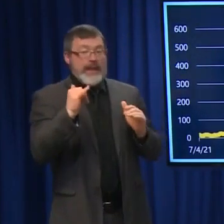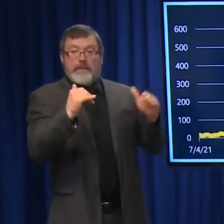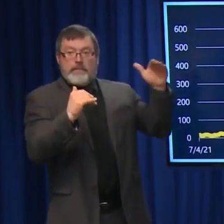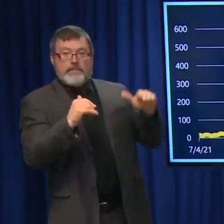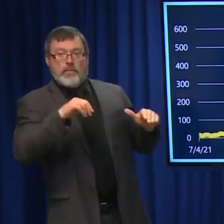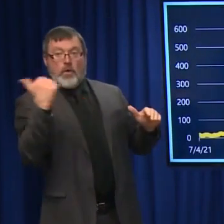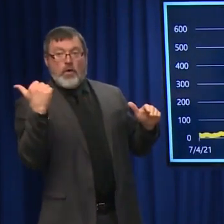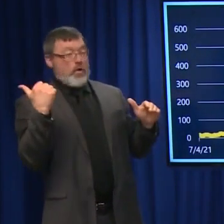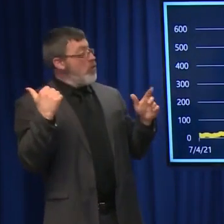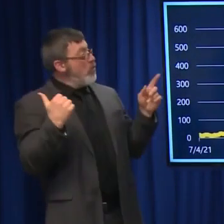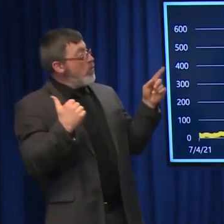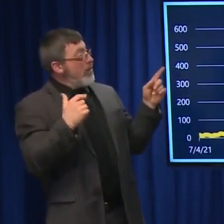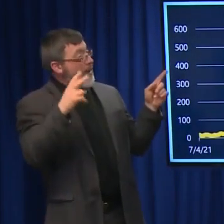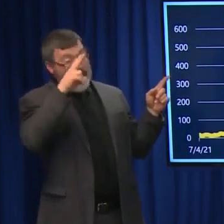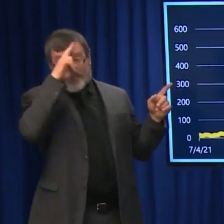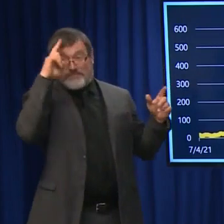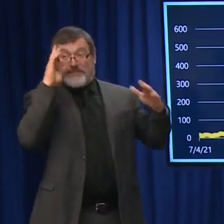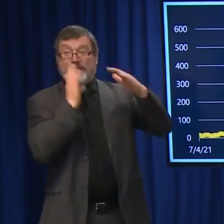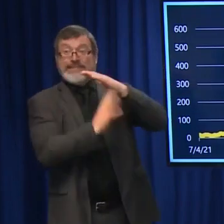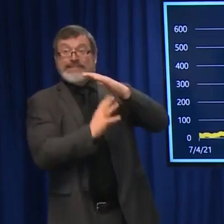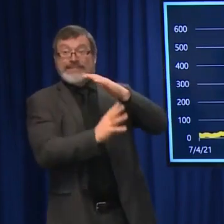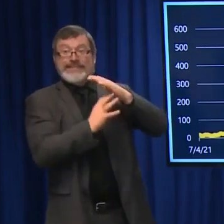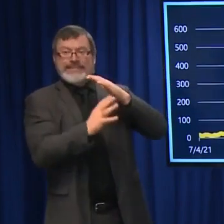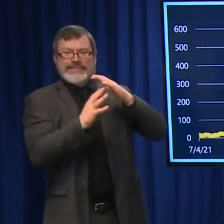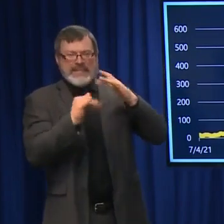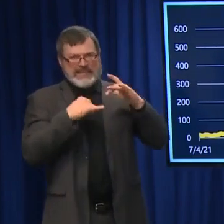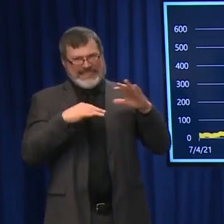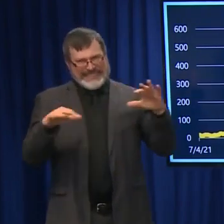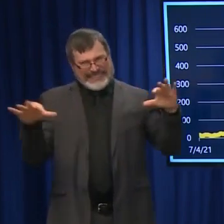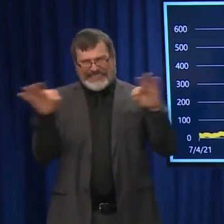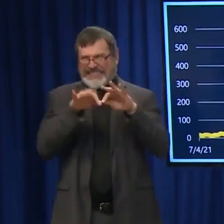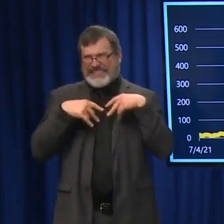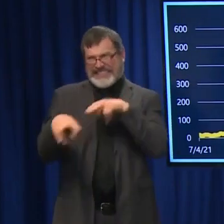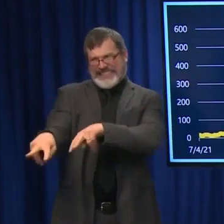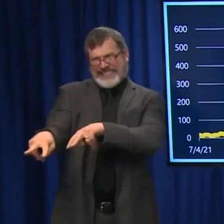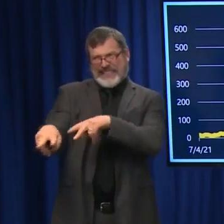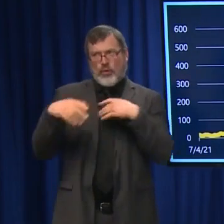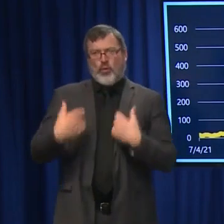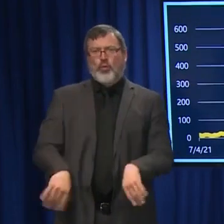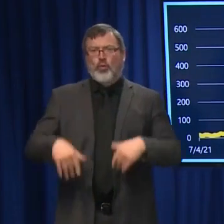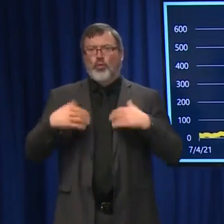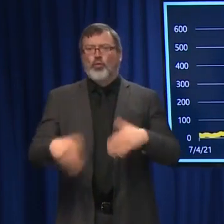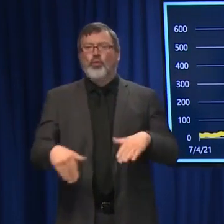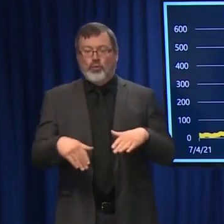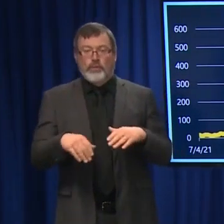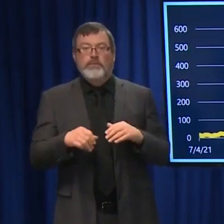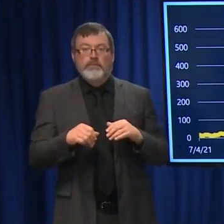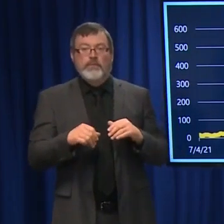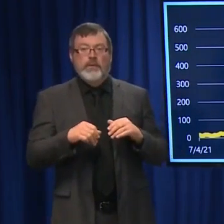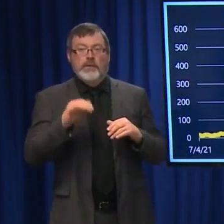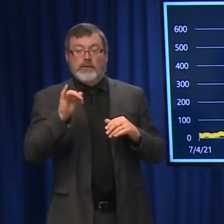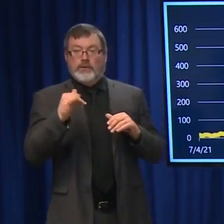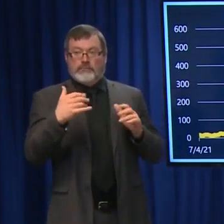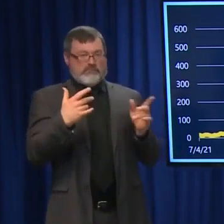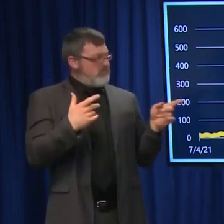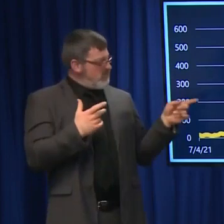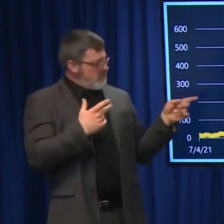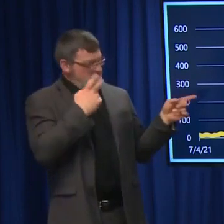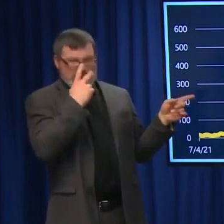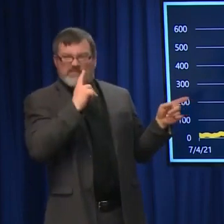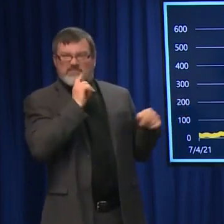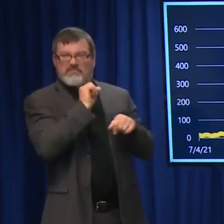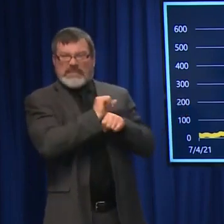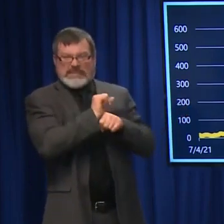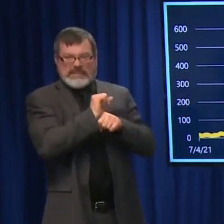And hospitalizations, obviously, one of the most important pieces of data that we have just in terms of where we are and the burden upon the health care system